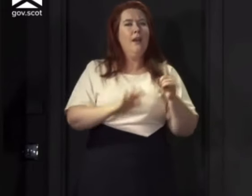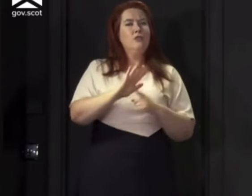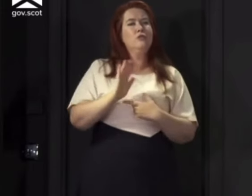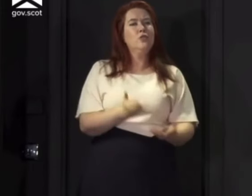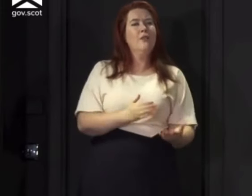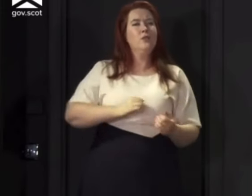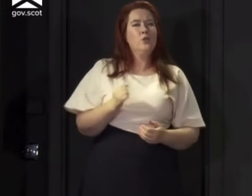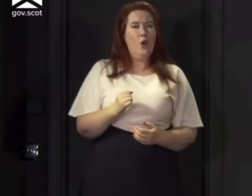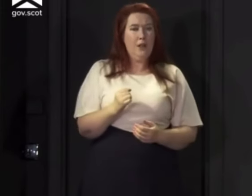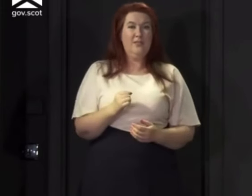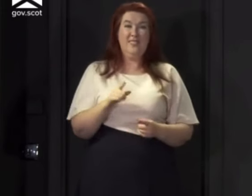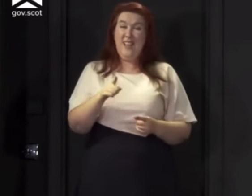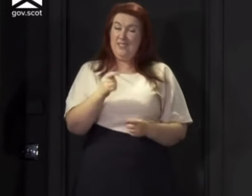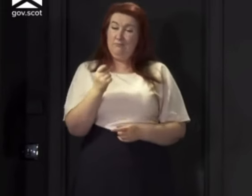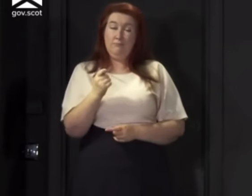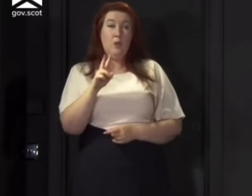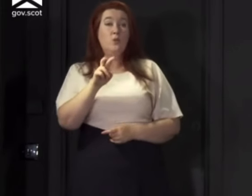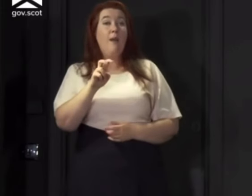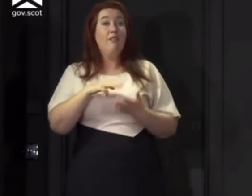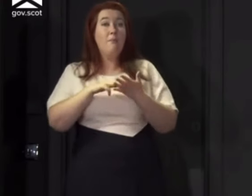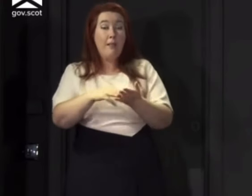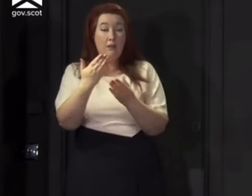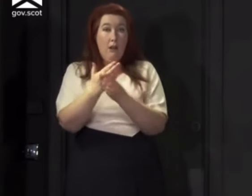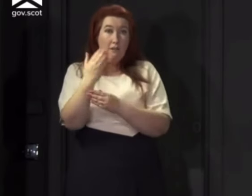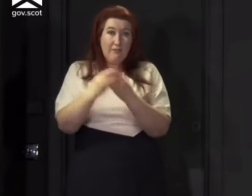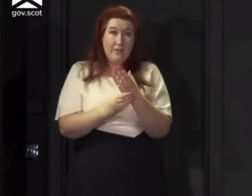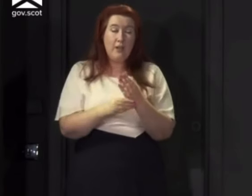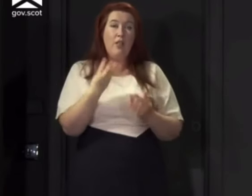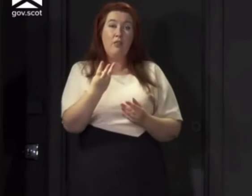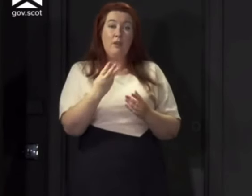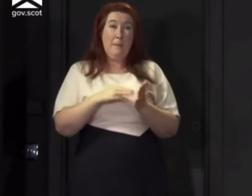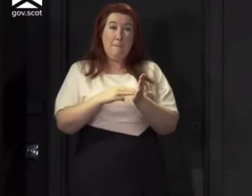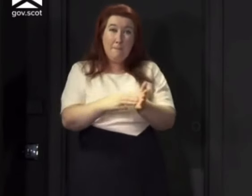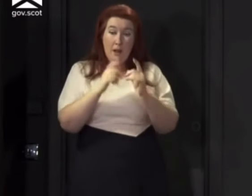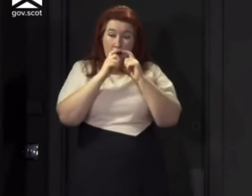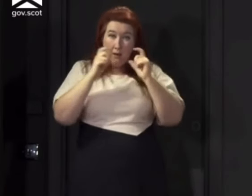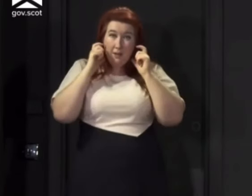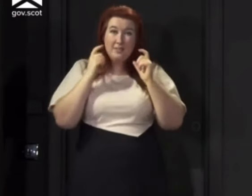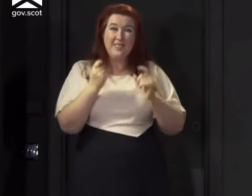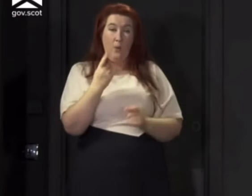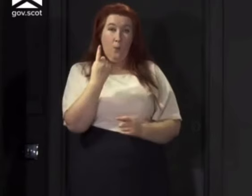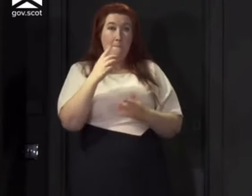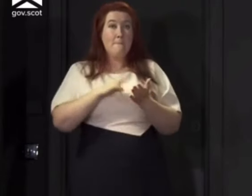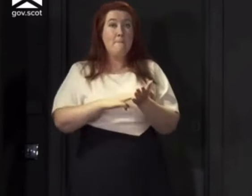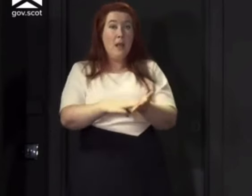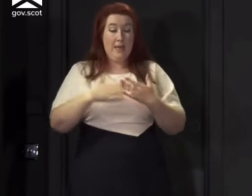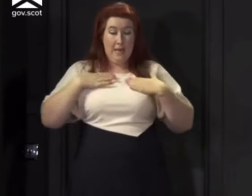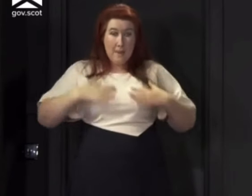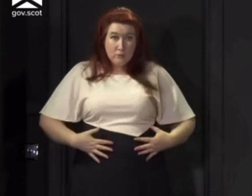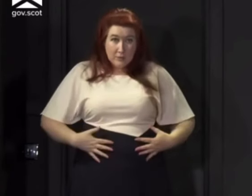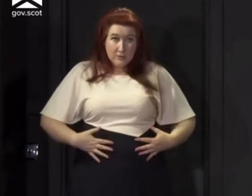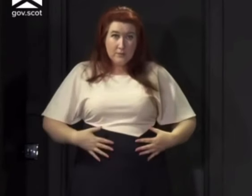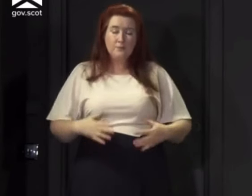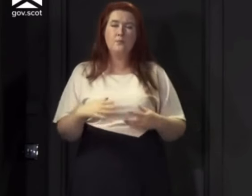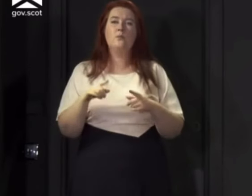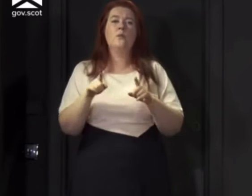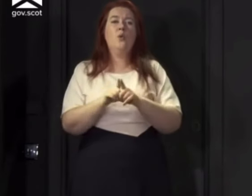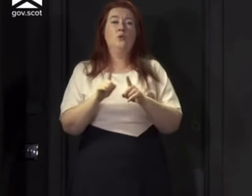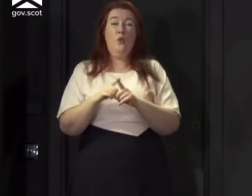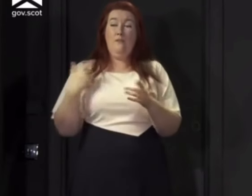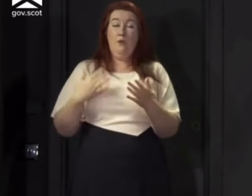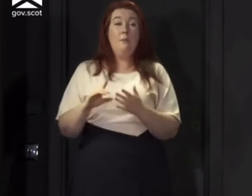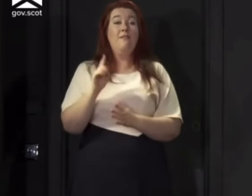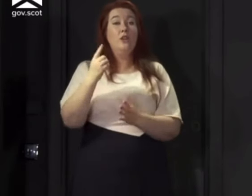Hi there, it's Nicola here. I'm wearing my wee animal print tote because I'm feeling like a tiger today. Just want to give you all an update. No, the